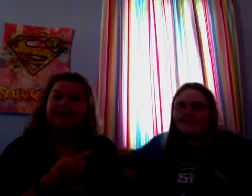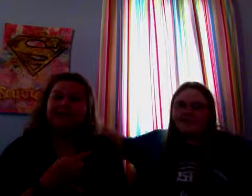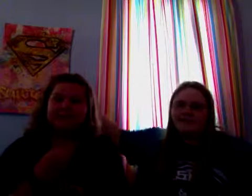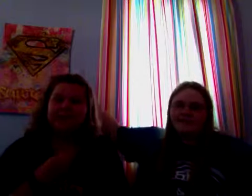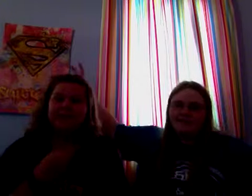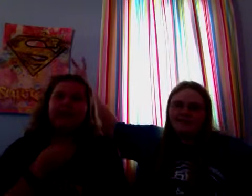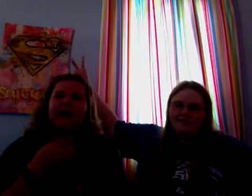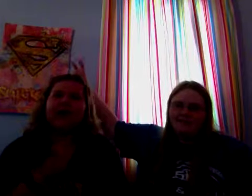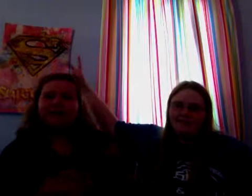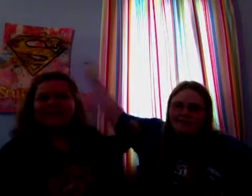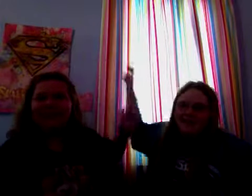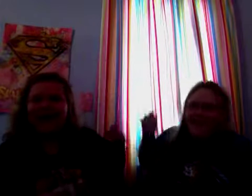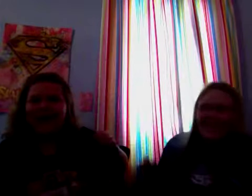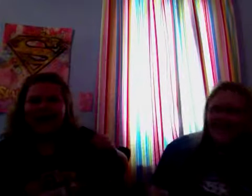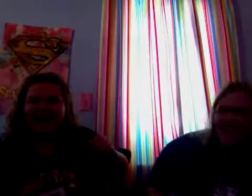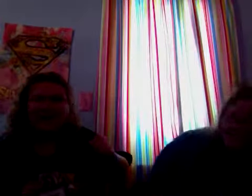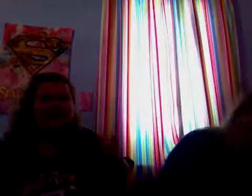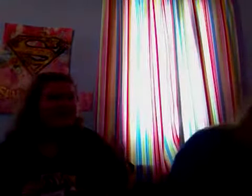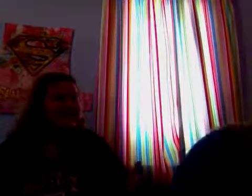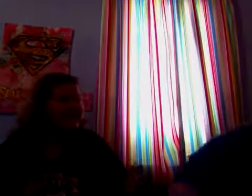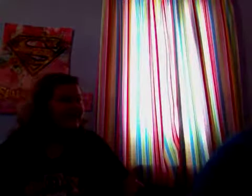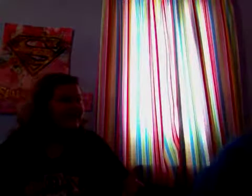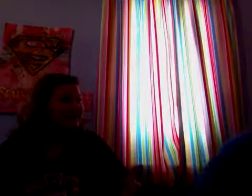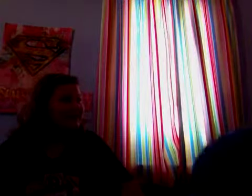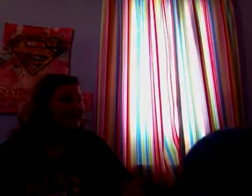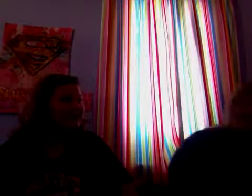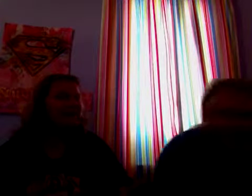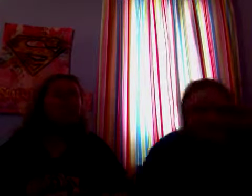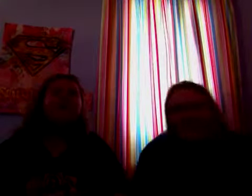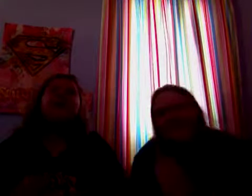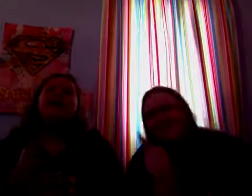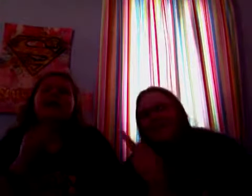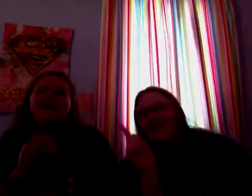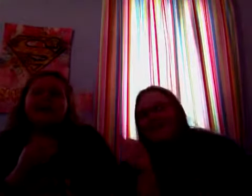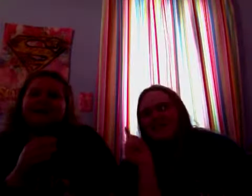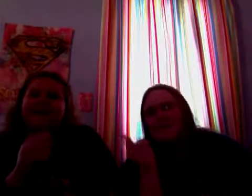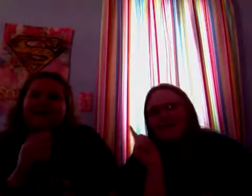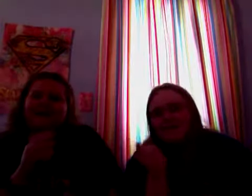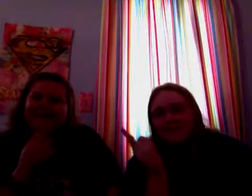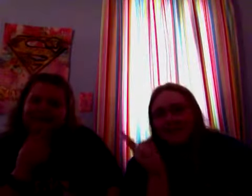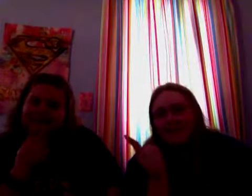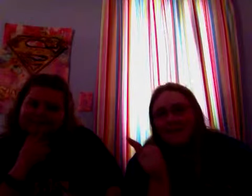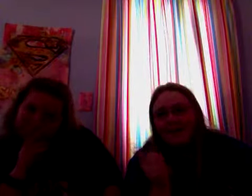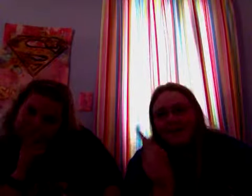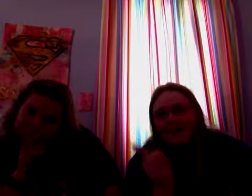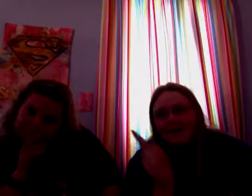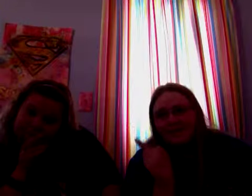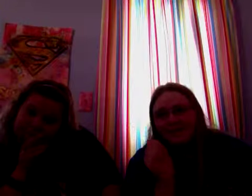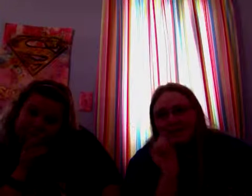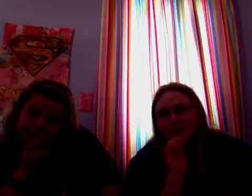new iPad stop I can see you are you stupid that's the bad thing about using an iPad facing towards you